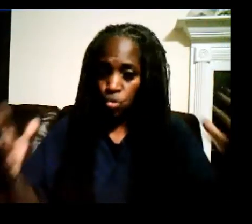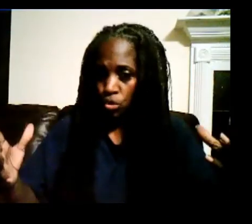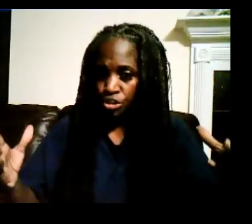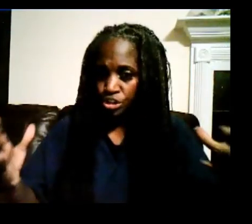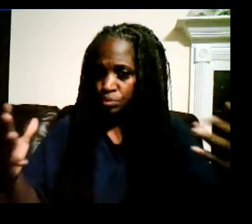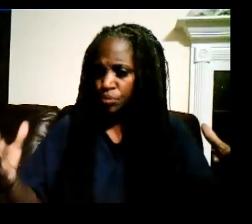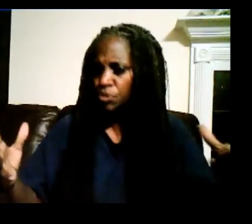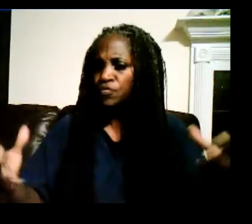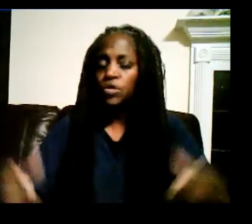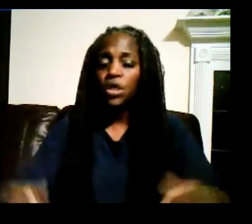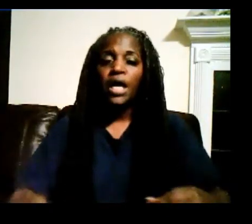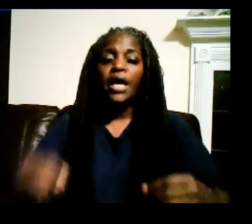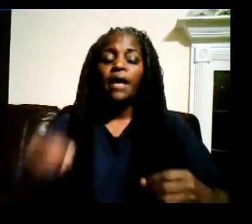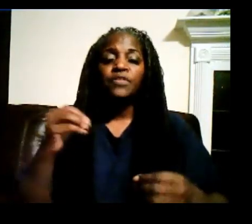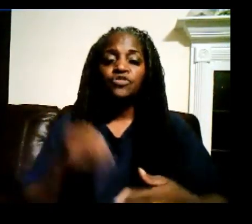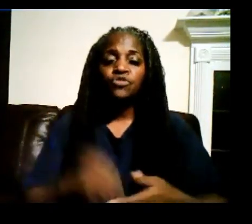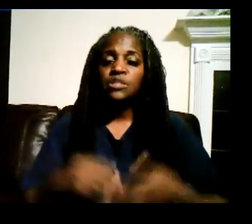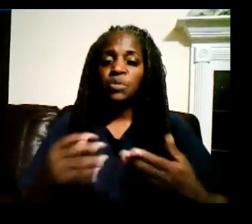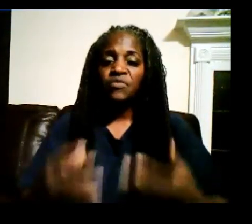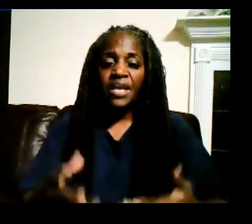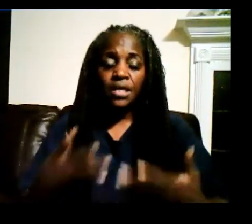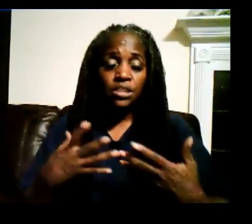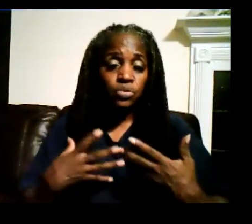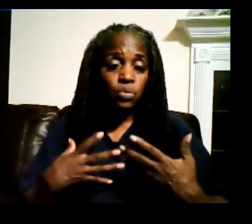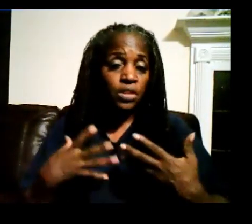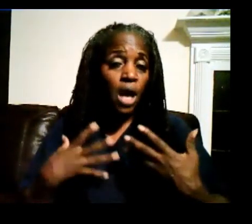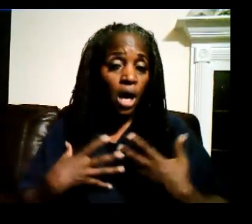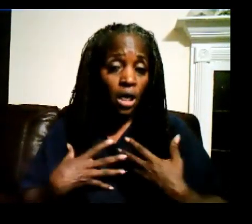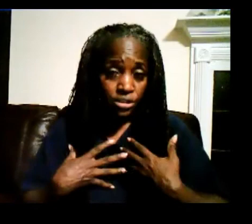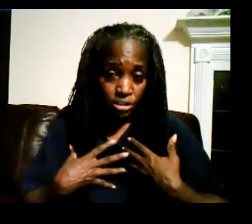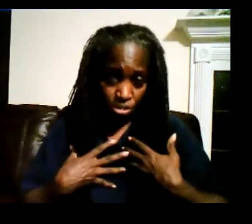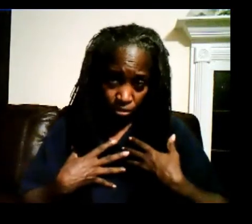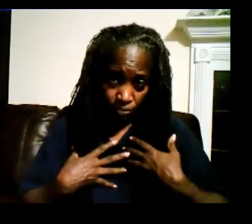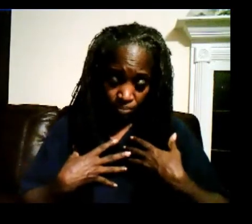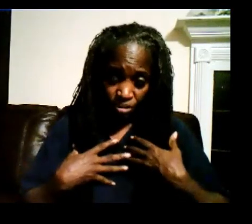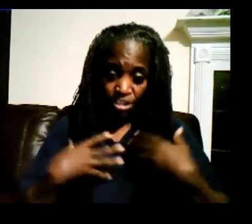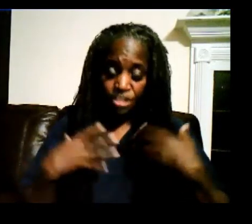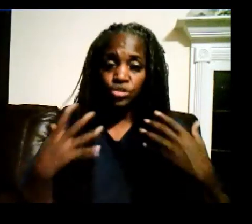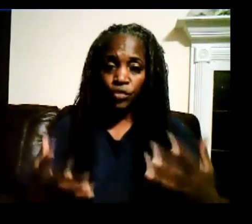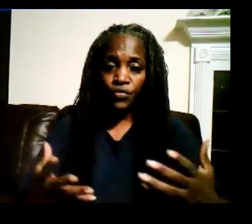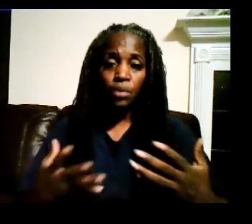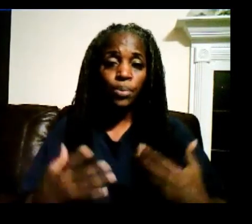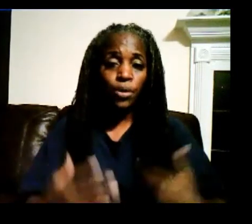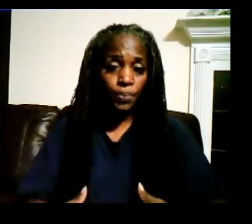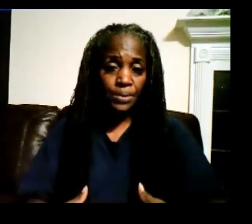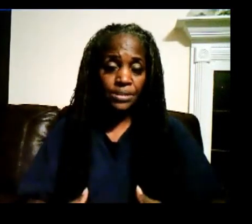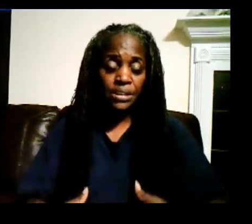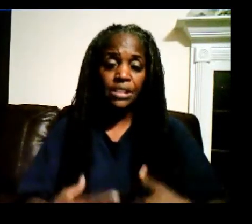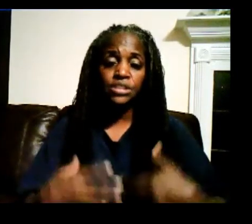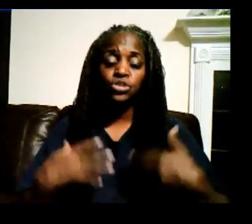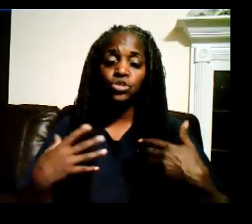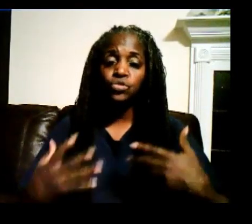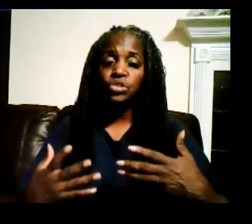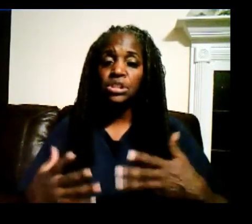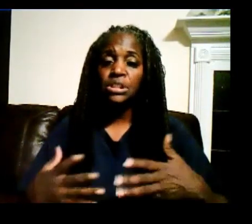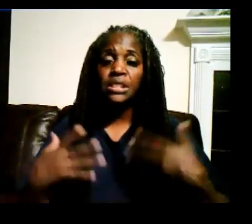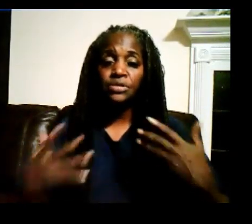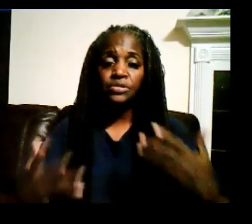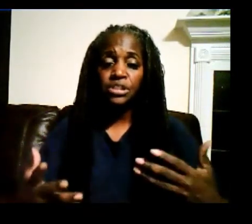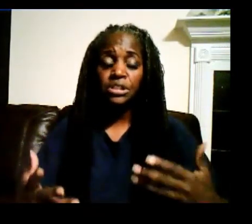gorgeous. It's beautiful. The tree is providing us with oxygen. It is serving a purpose. It is using the energies